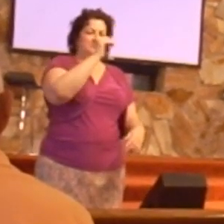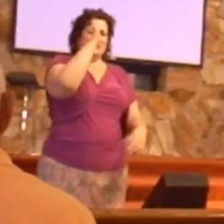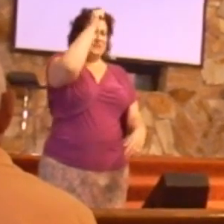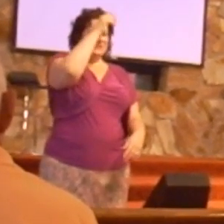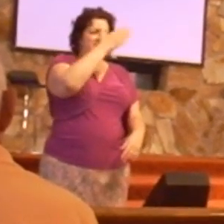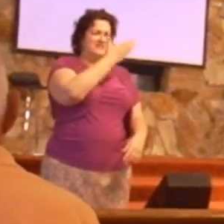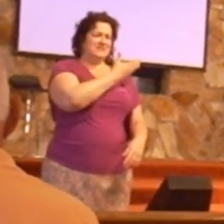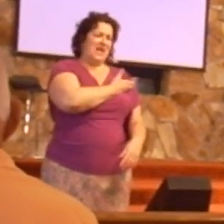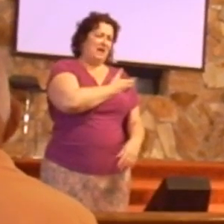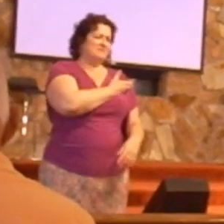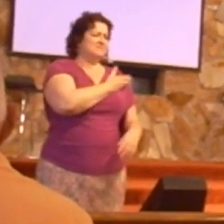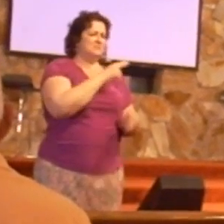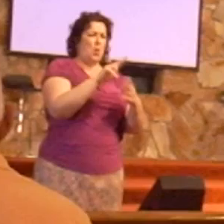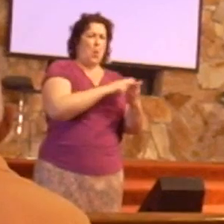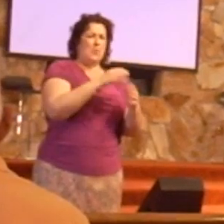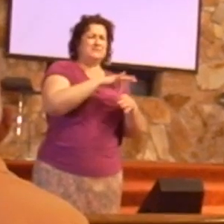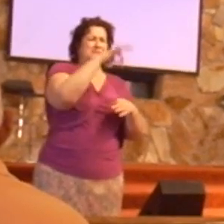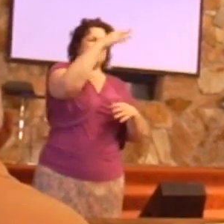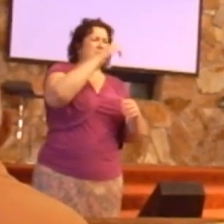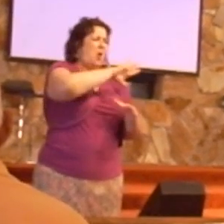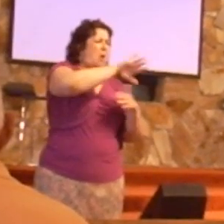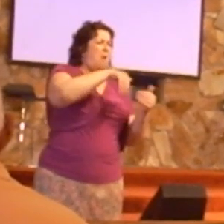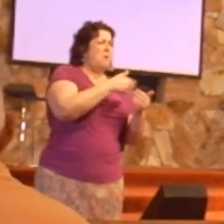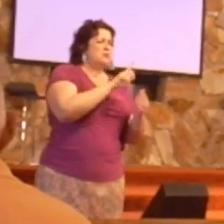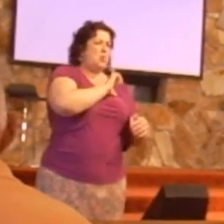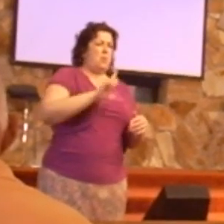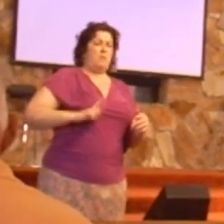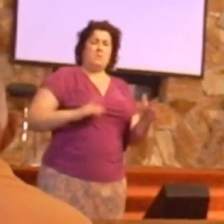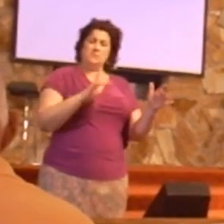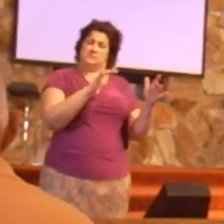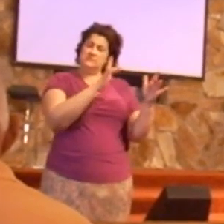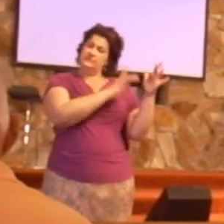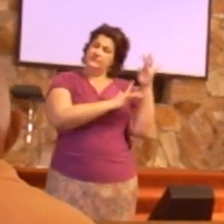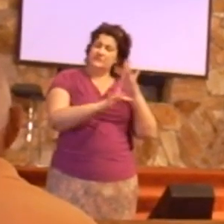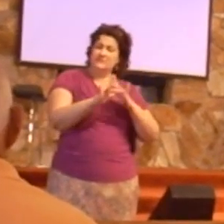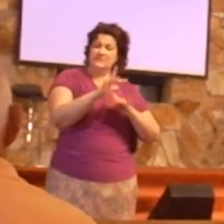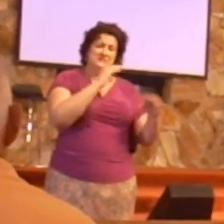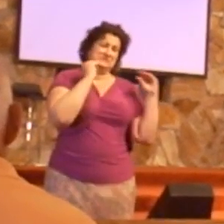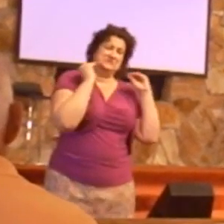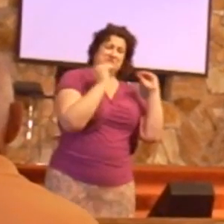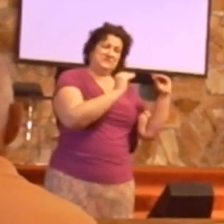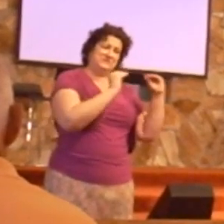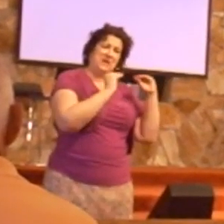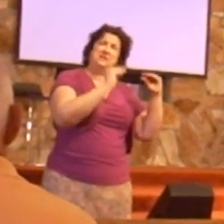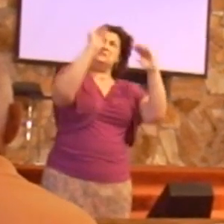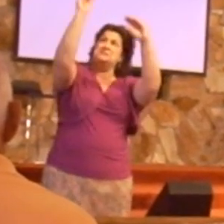observe all that the Lord Jesus has taught us. It is the great commission.